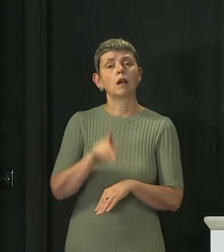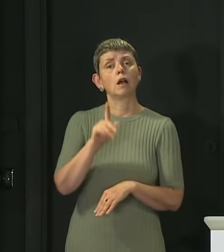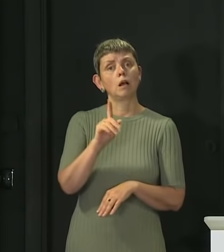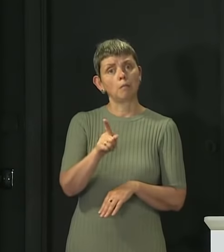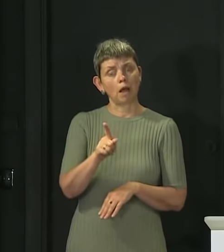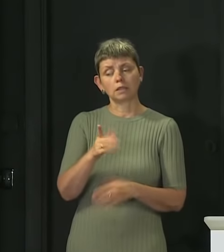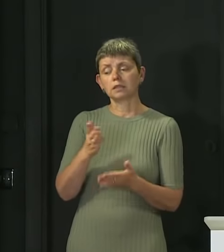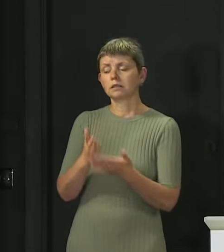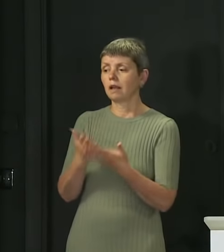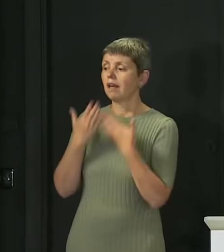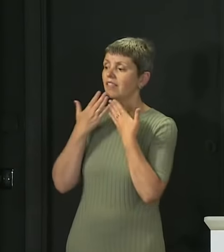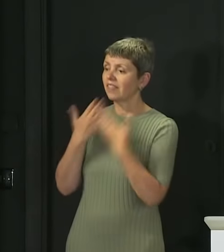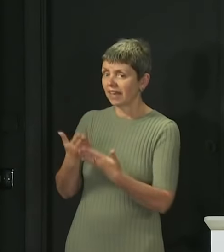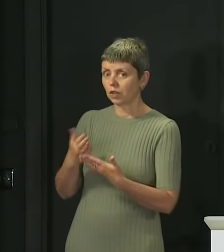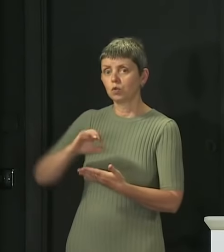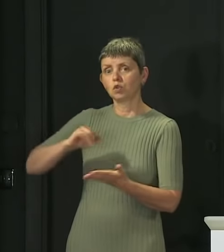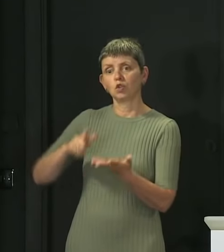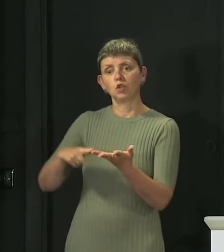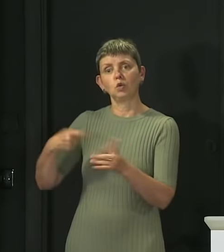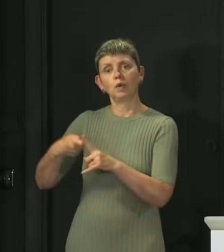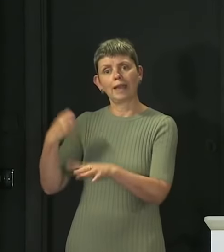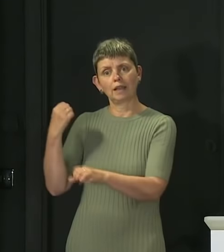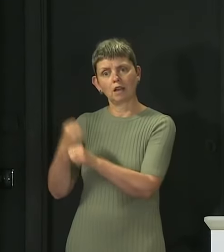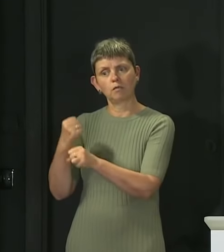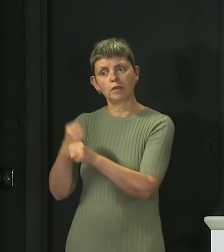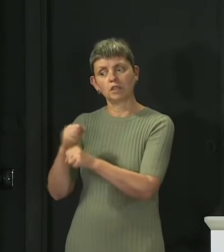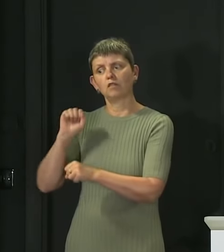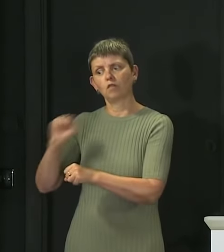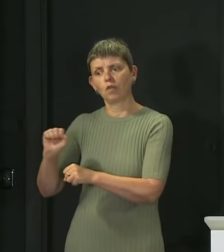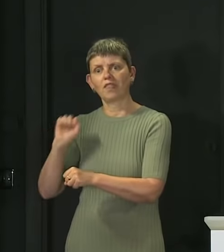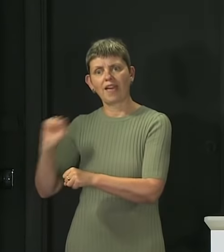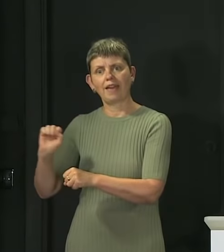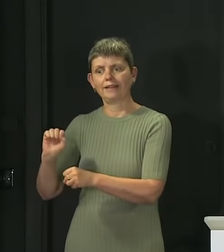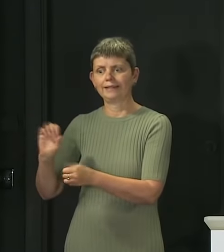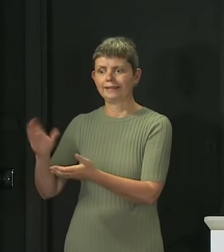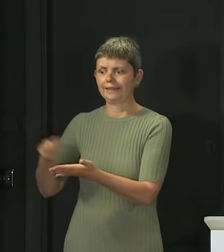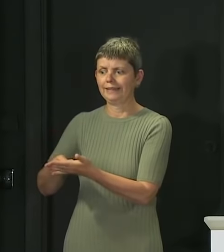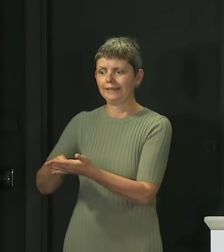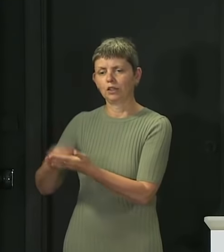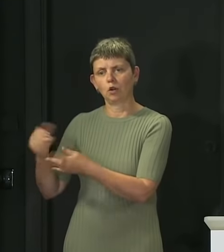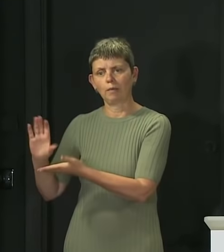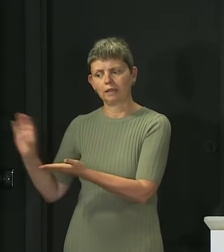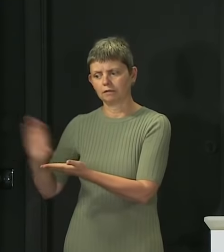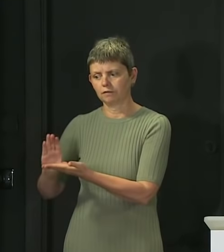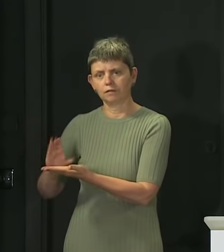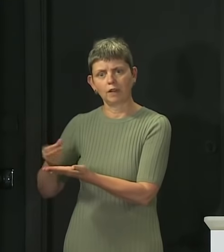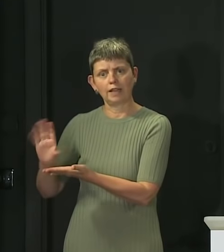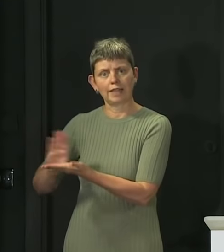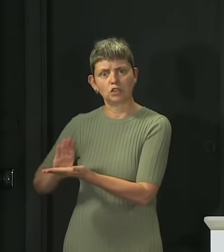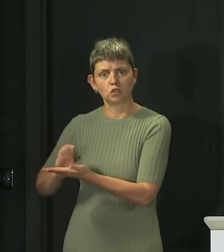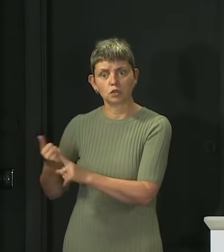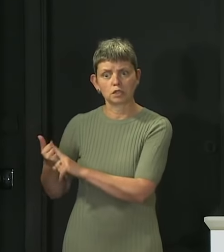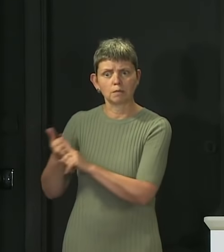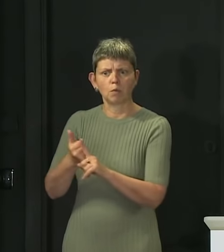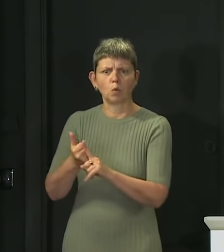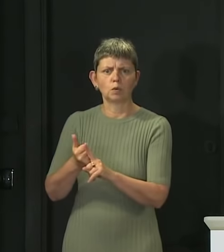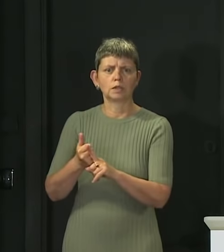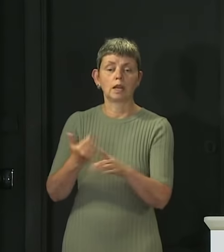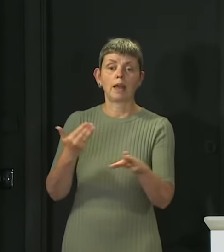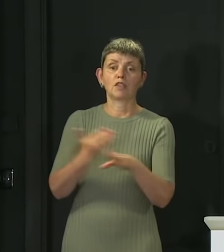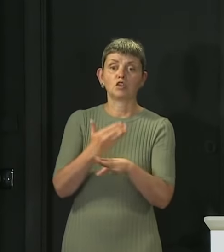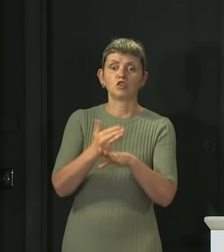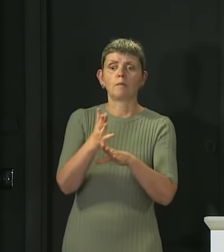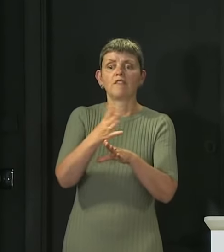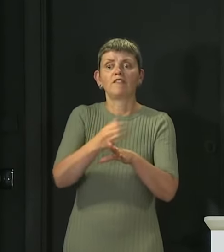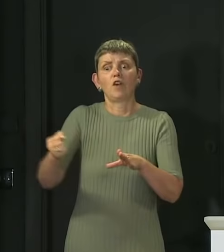government credit for the economic interventions that they have made. Central in that is the furlough scheme, which has been